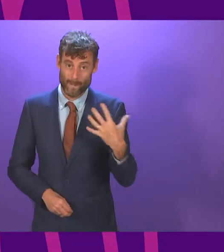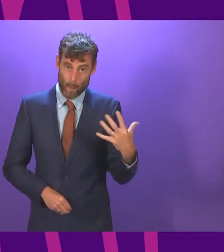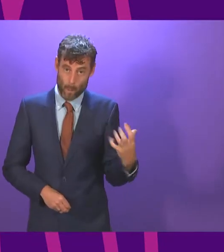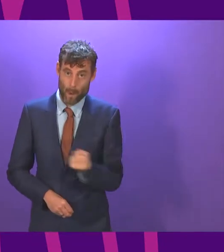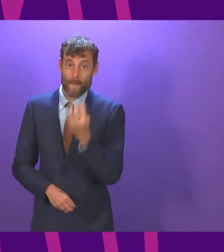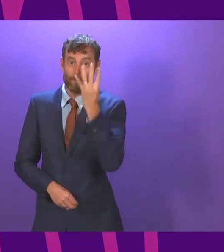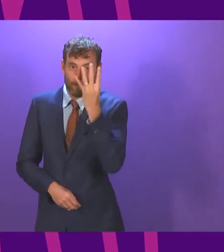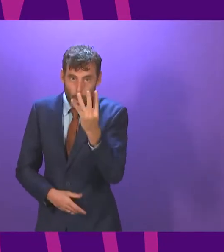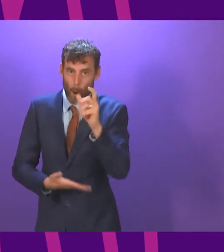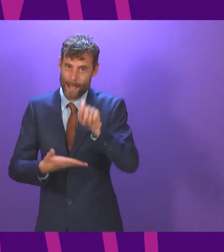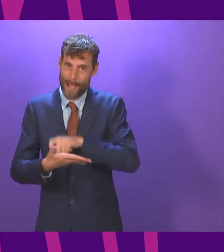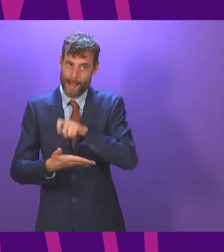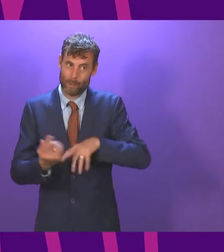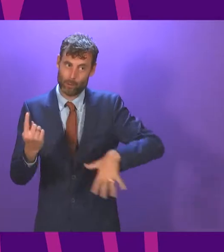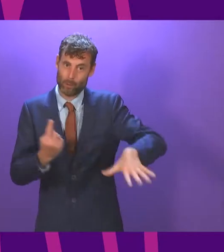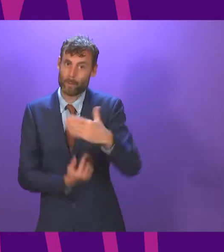and